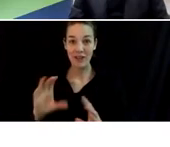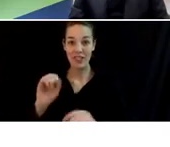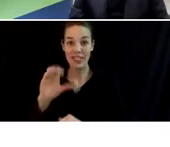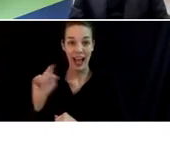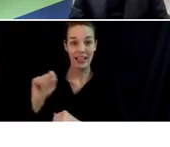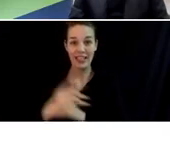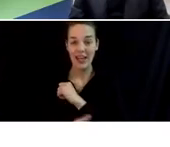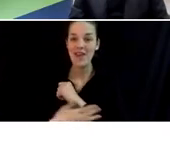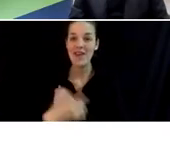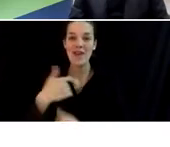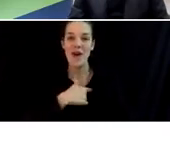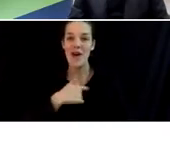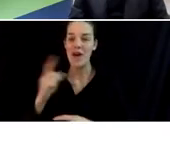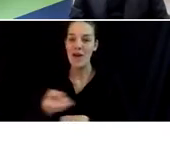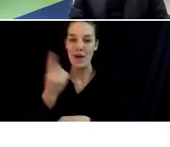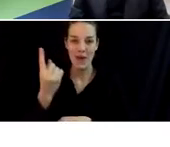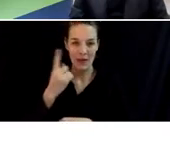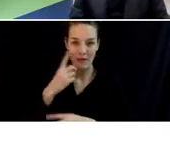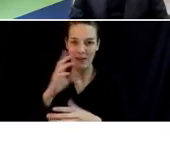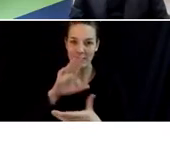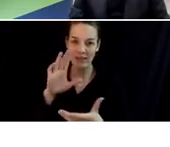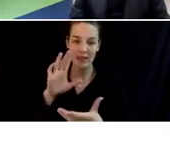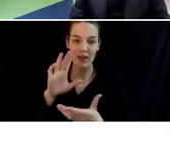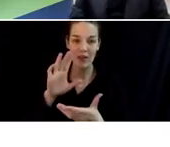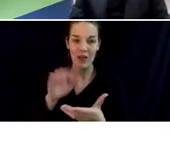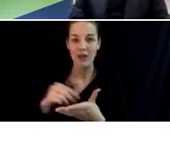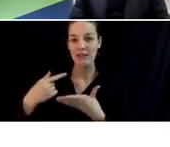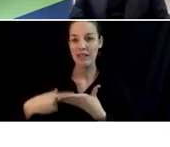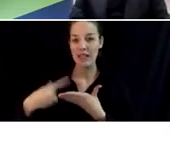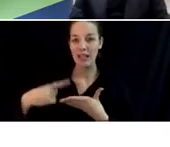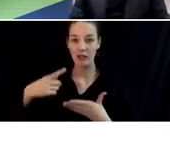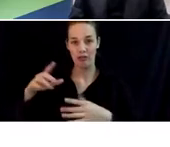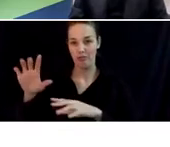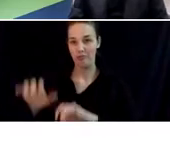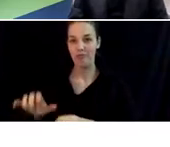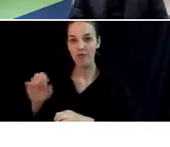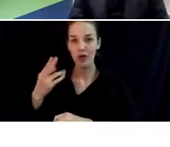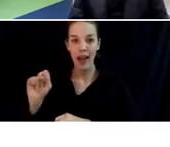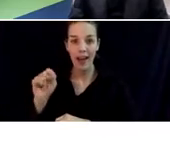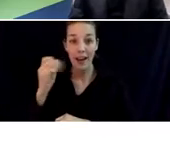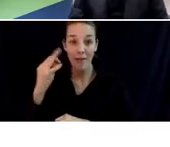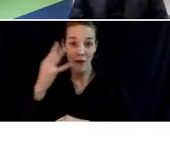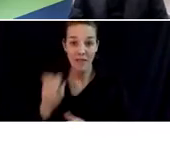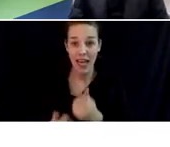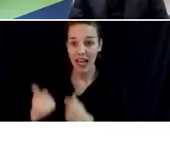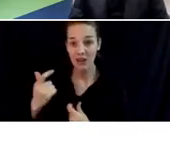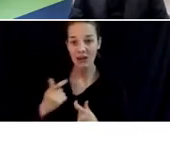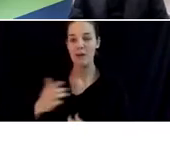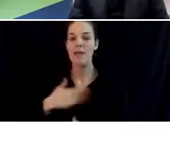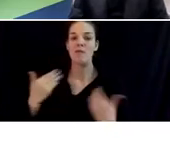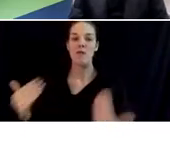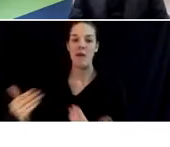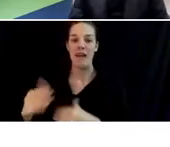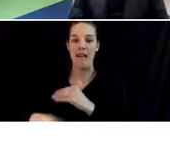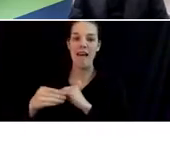As always, we have Brooke Barnes facilitating the discussion section. If you have any questions, please put them into the chat.